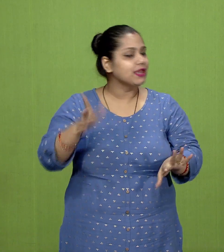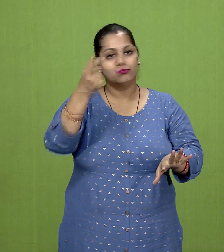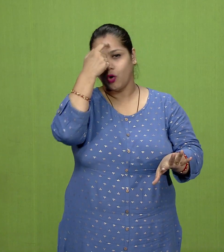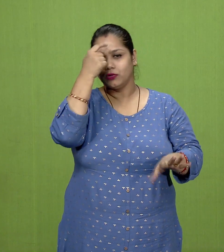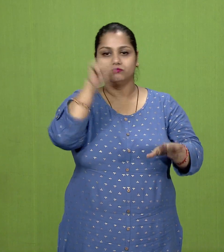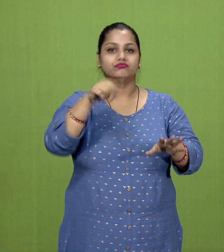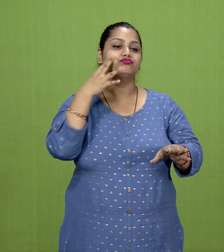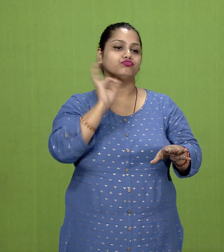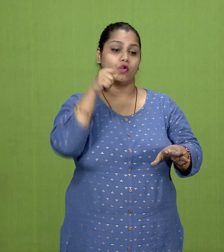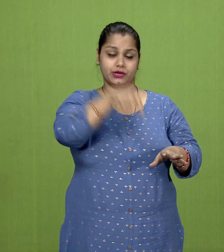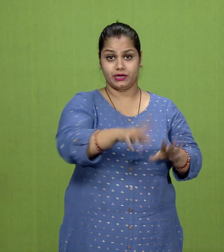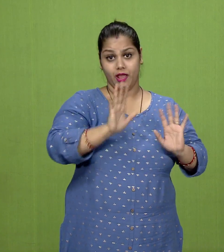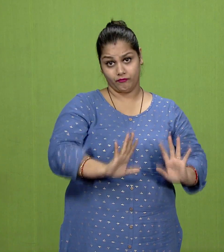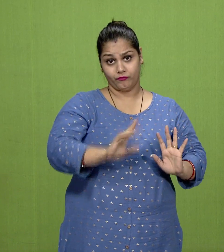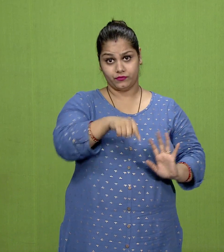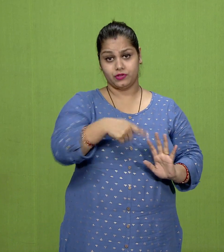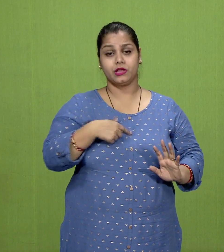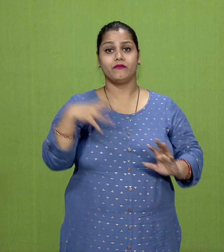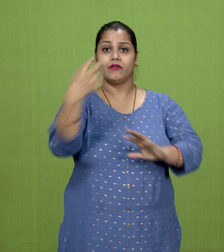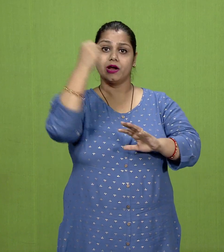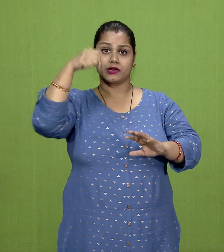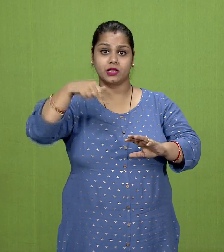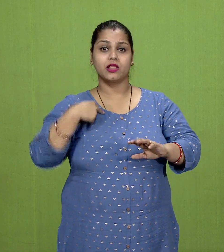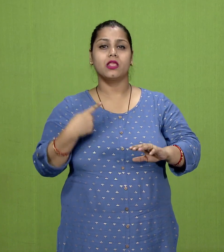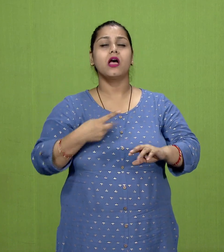a number of deities were worshipped